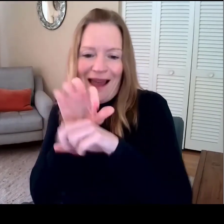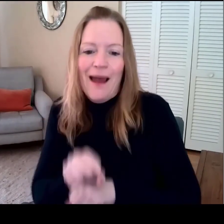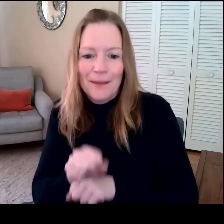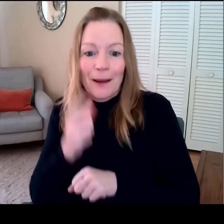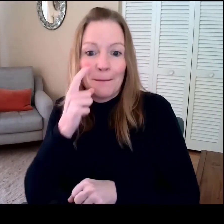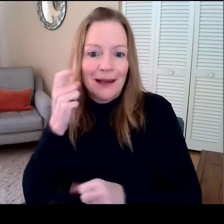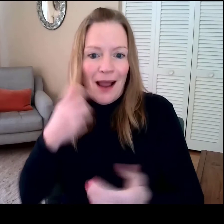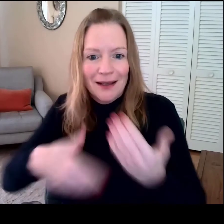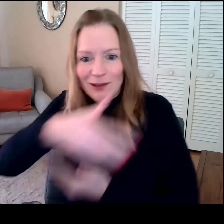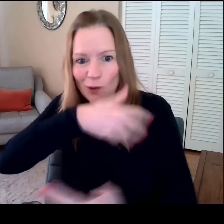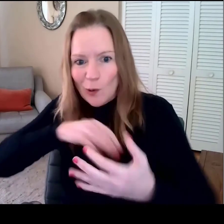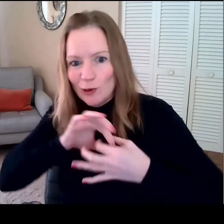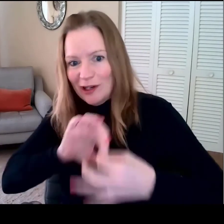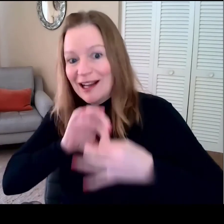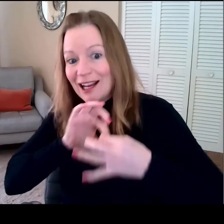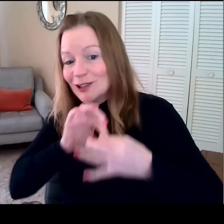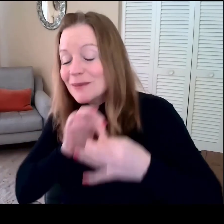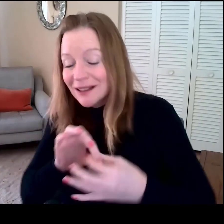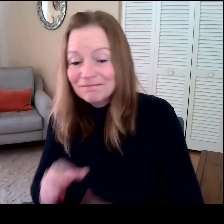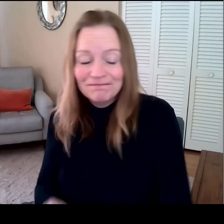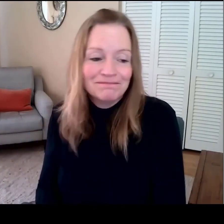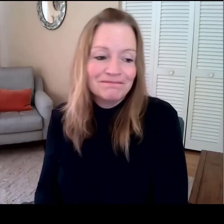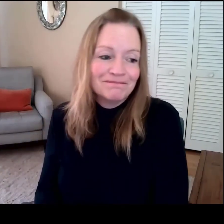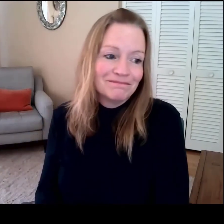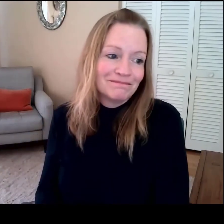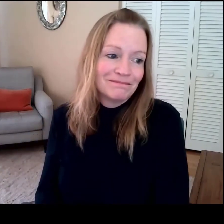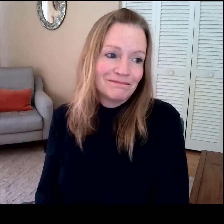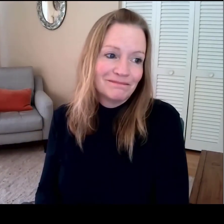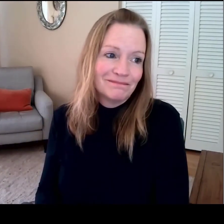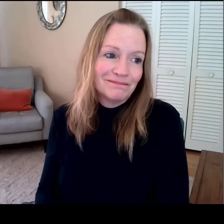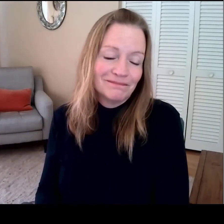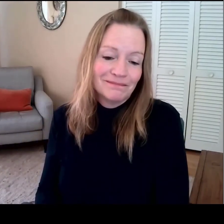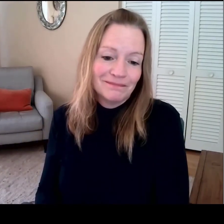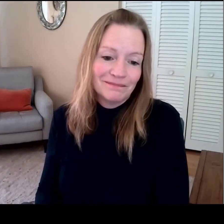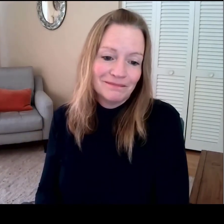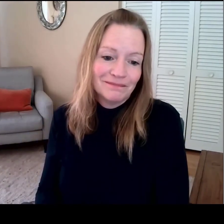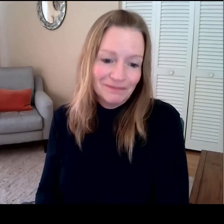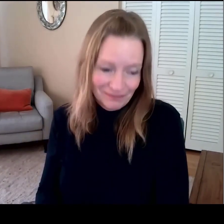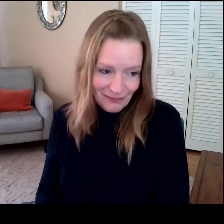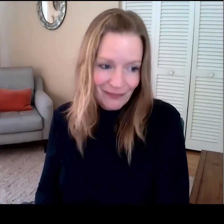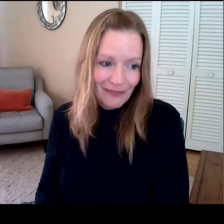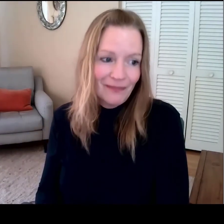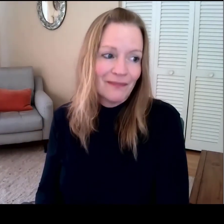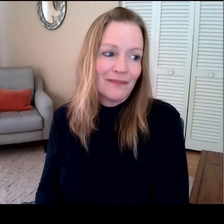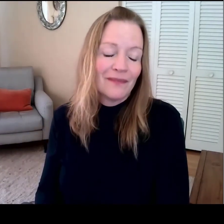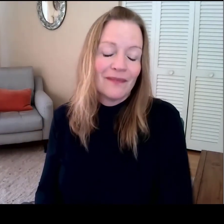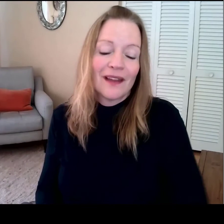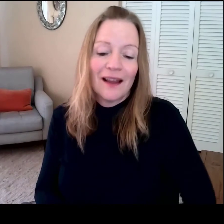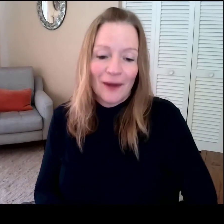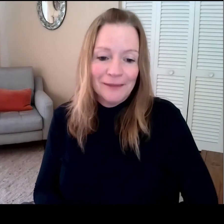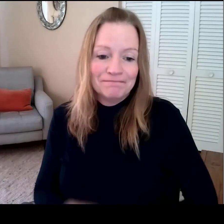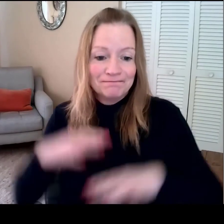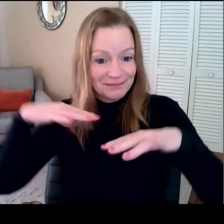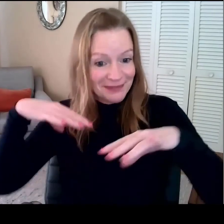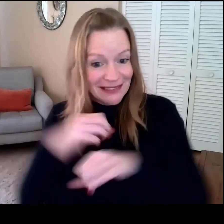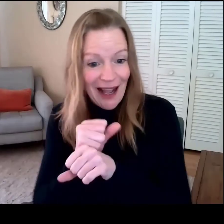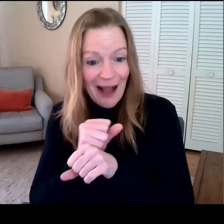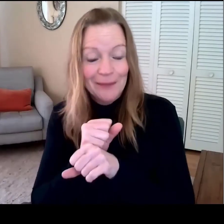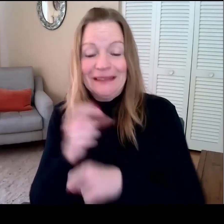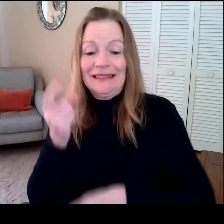possible reason? Signers look at the face because they habitually look at the face for live social interactions.